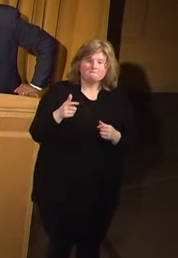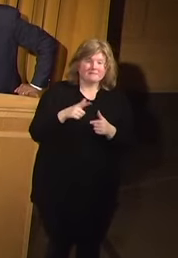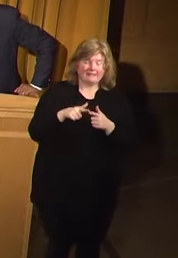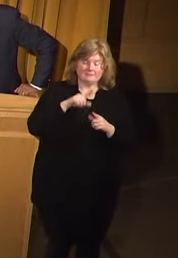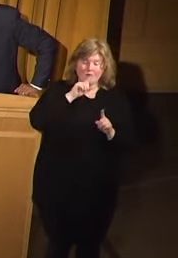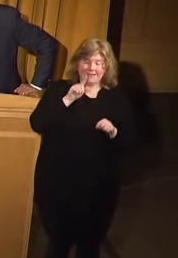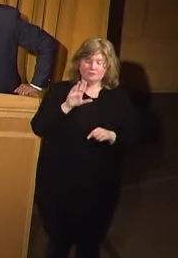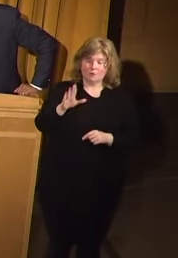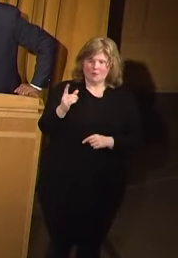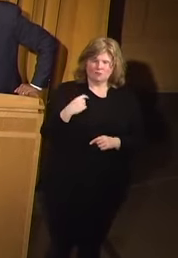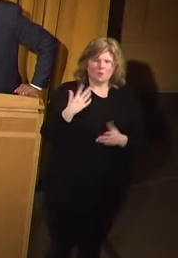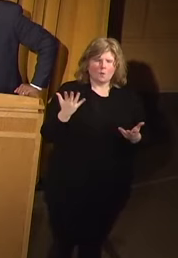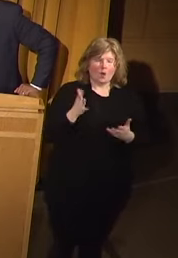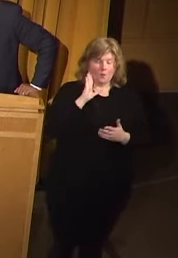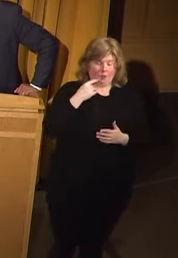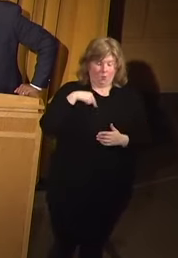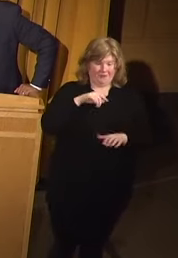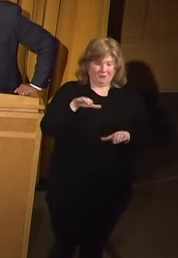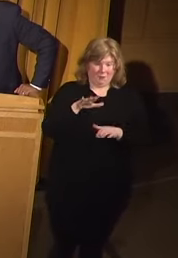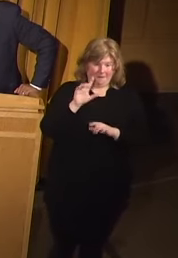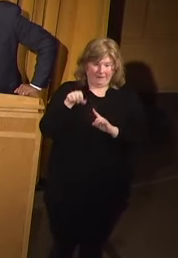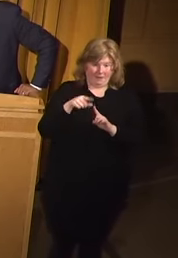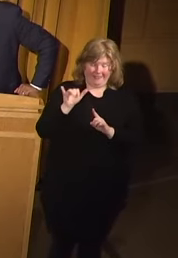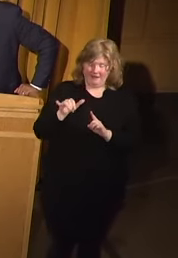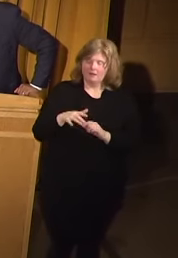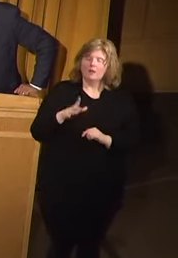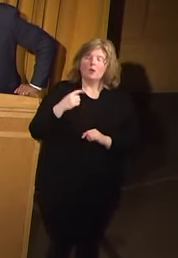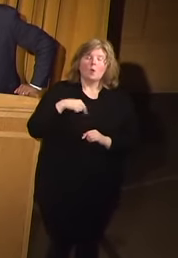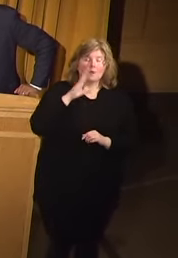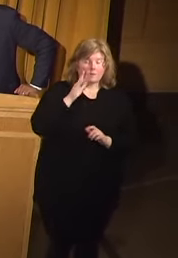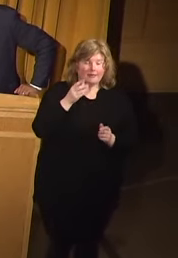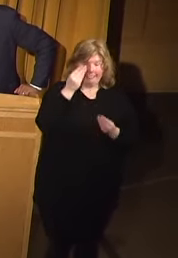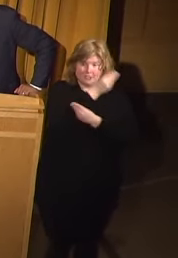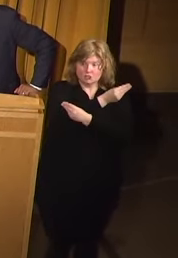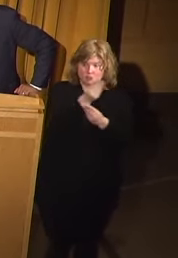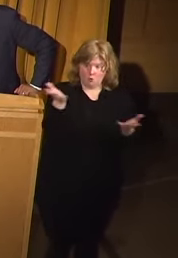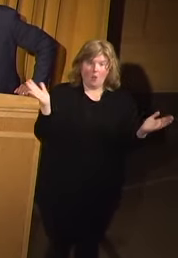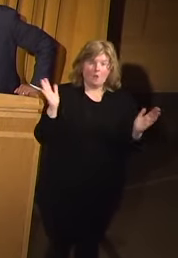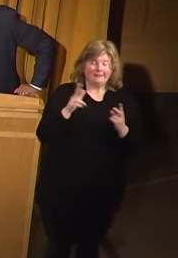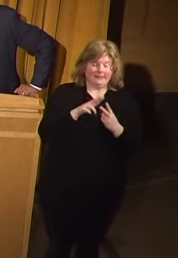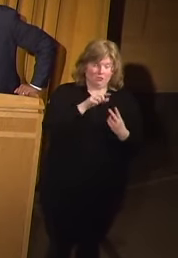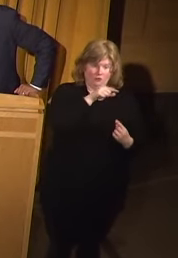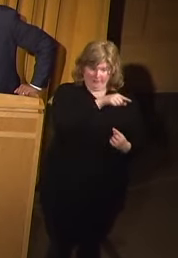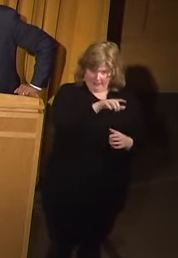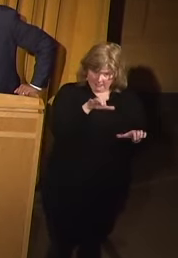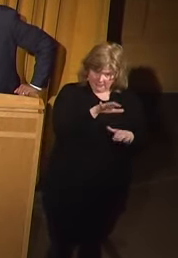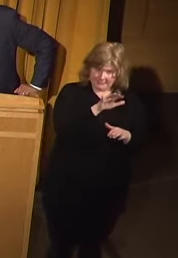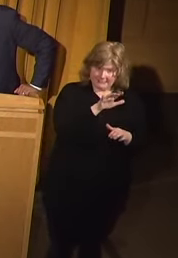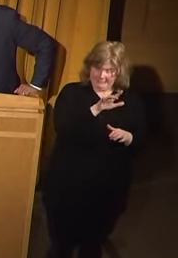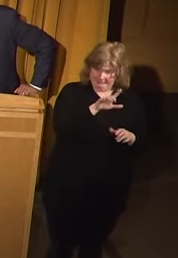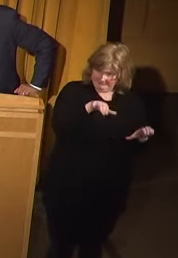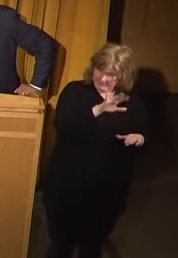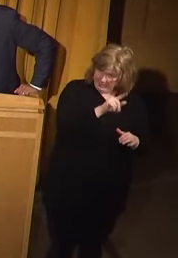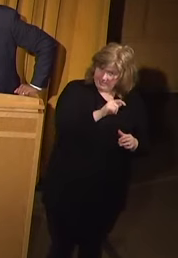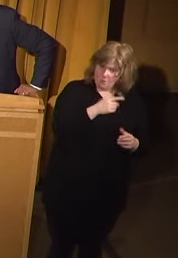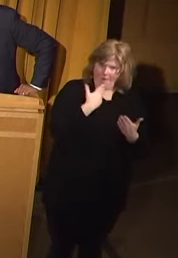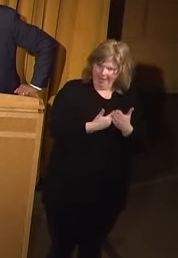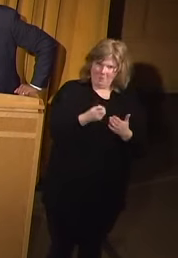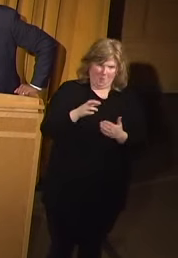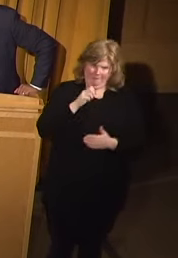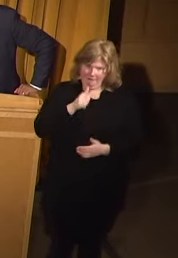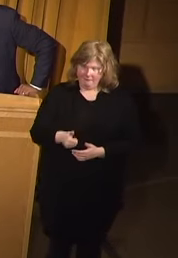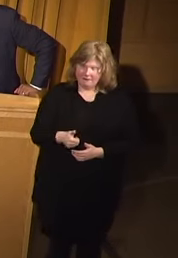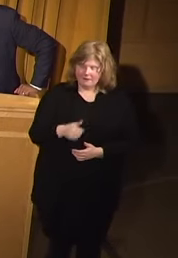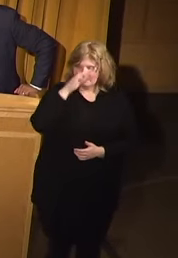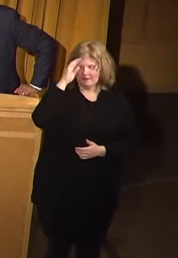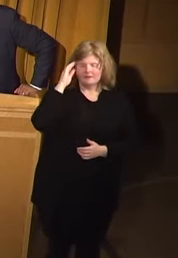answer to your question, what are we going to do about it? We're going to let you know that either they did it well or they did not do it well.